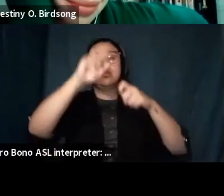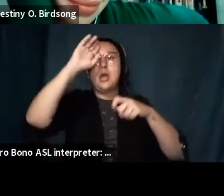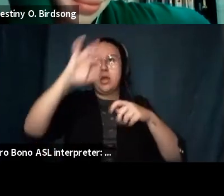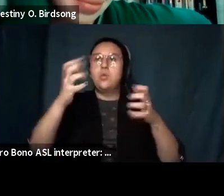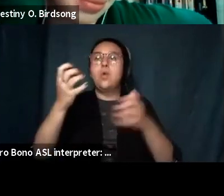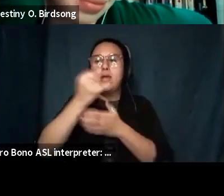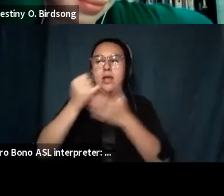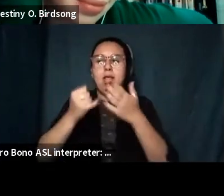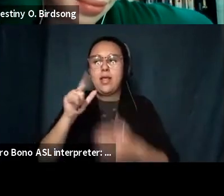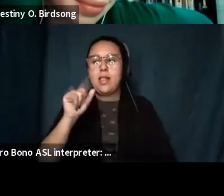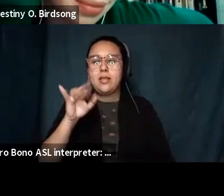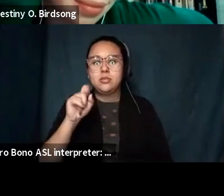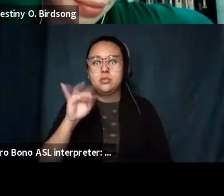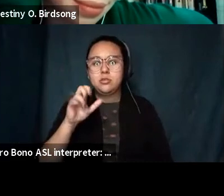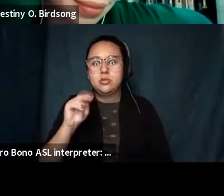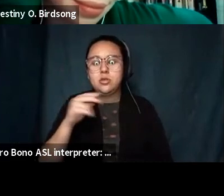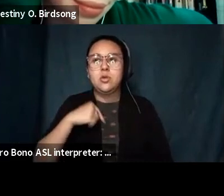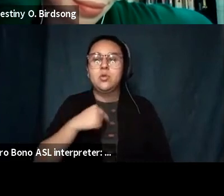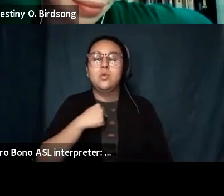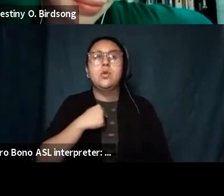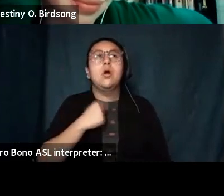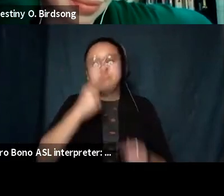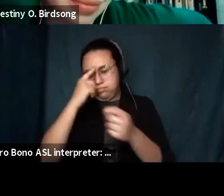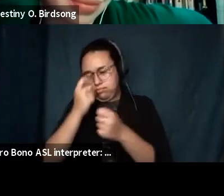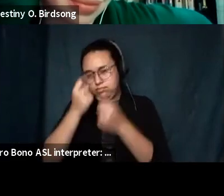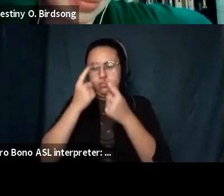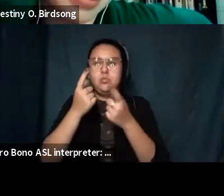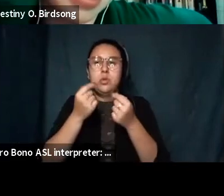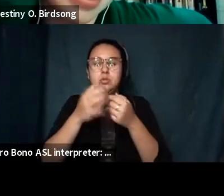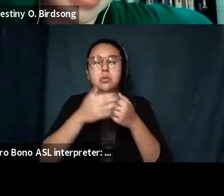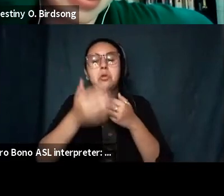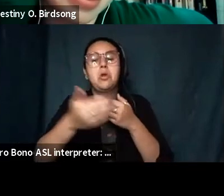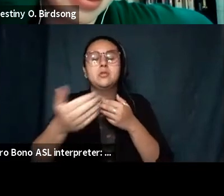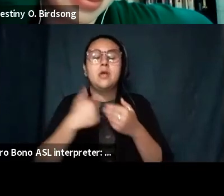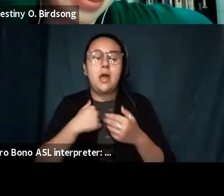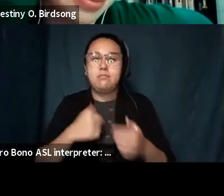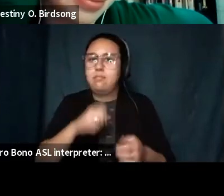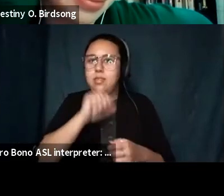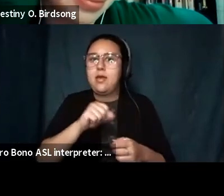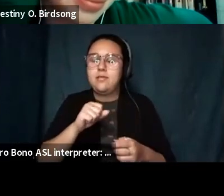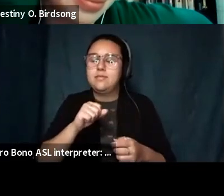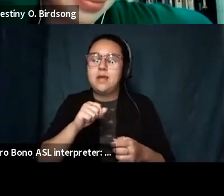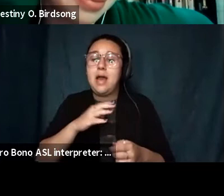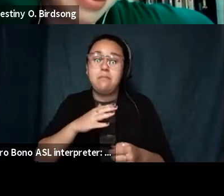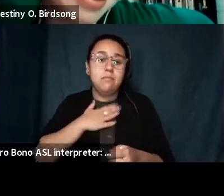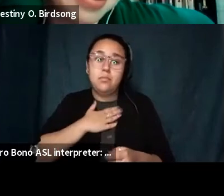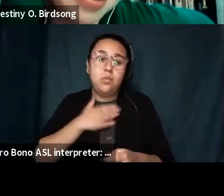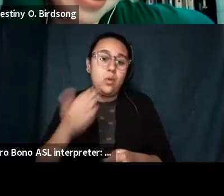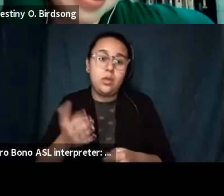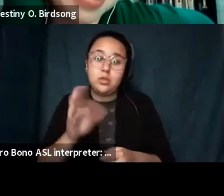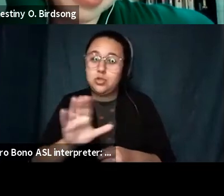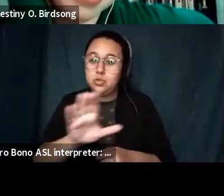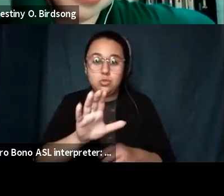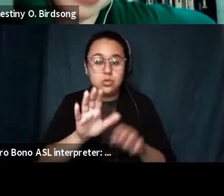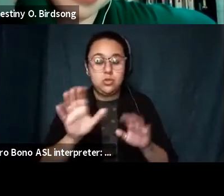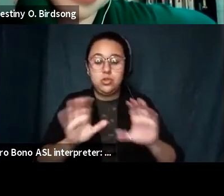um but yeah i really i loved it and i had a i had a blast i will happily do anybody's cover book covers in the future